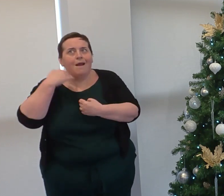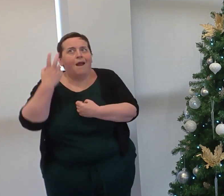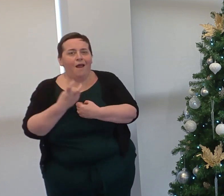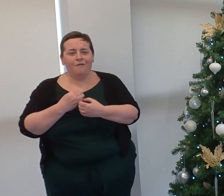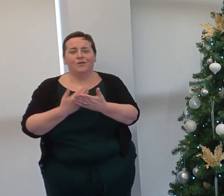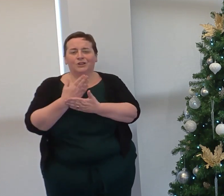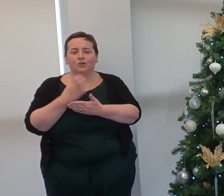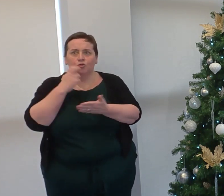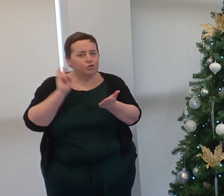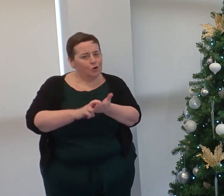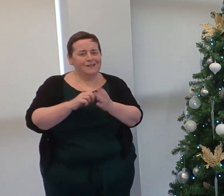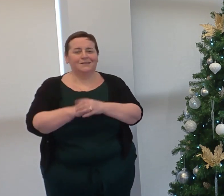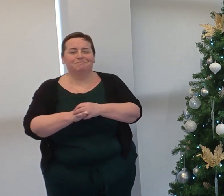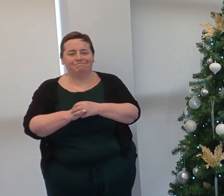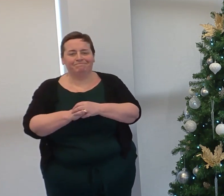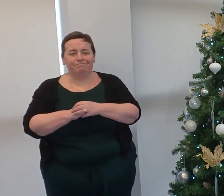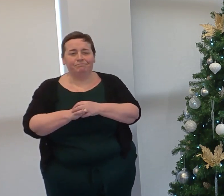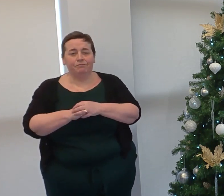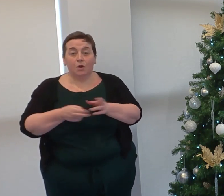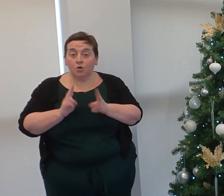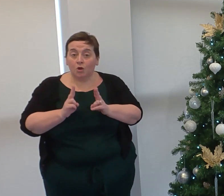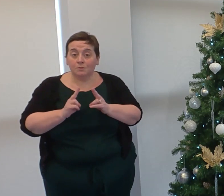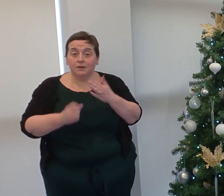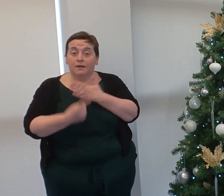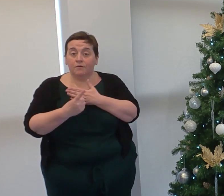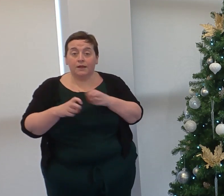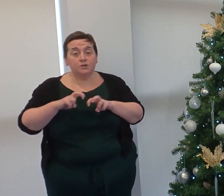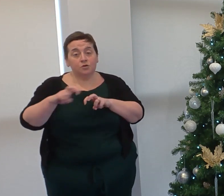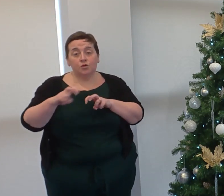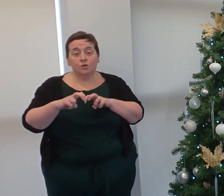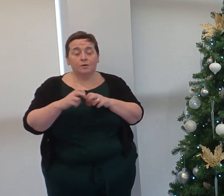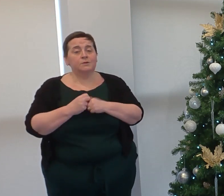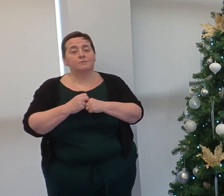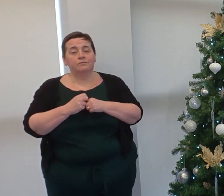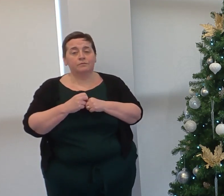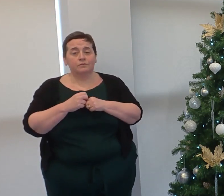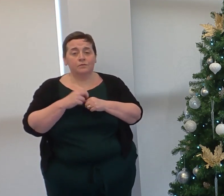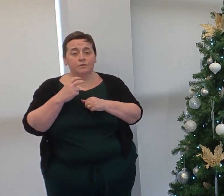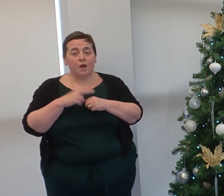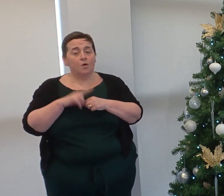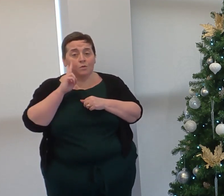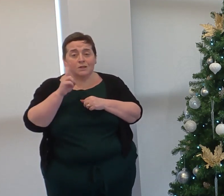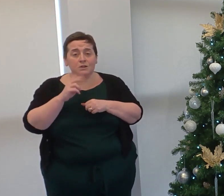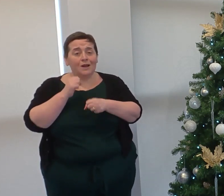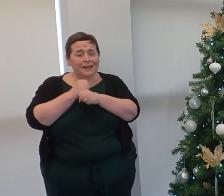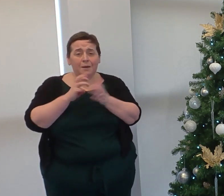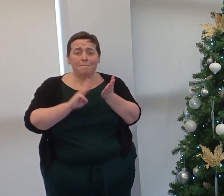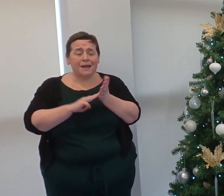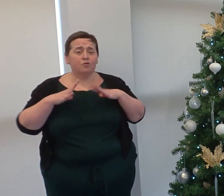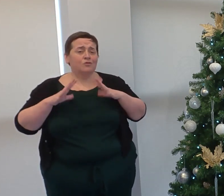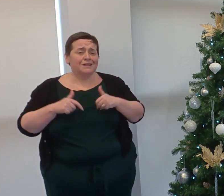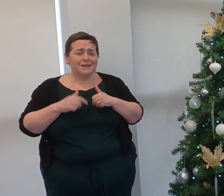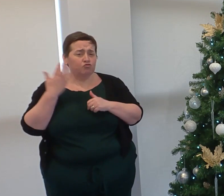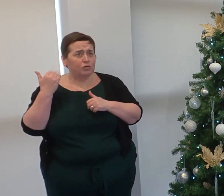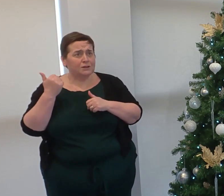contact. In hospitality, events and tourism, we saw Gail Mattock retire recently after